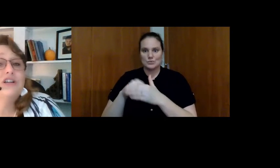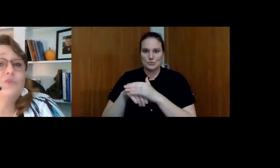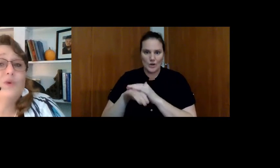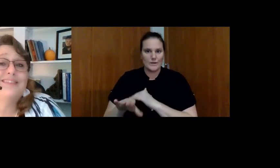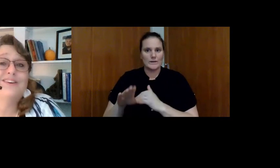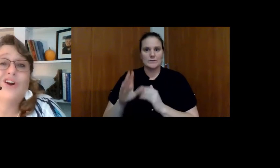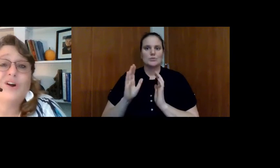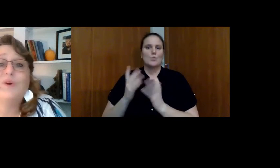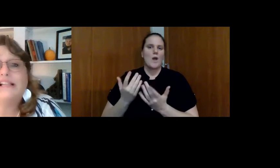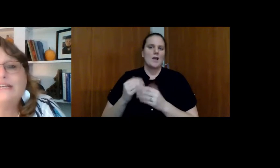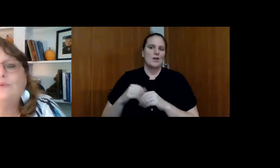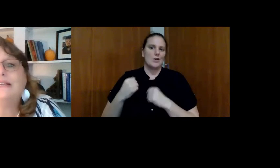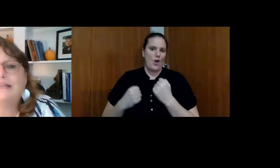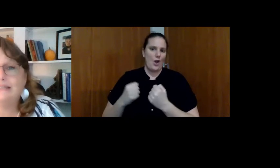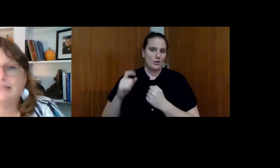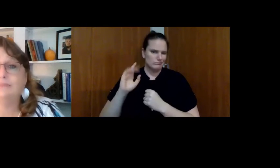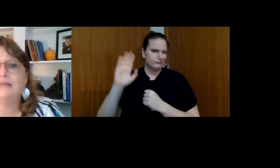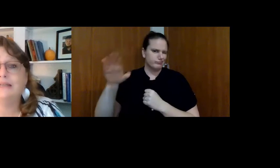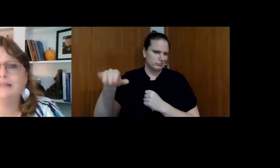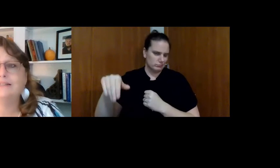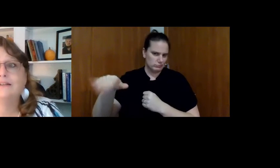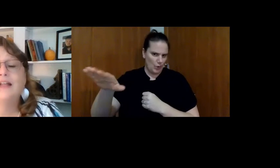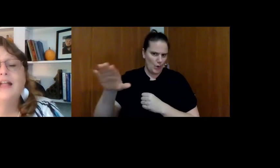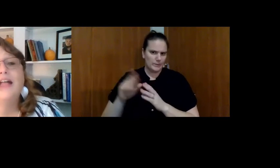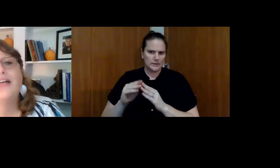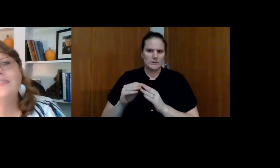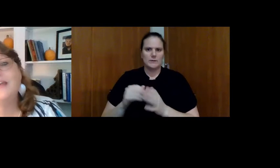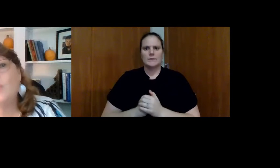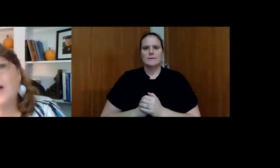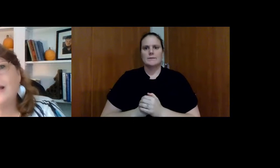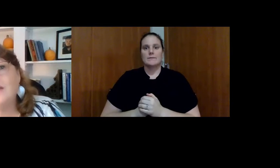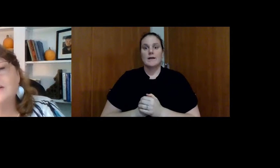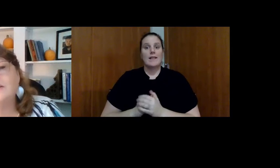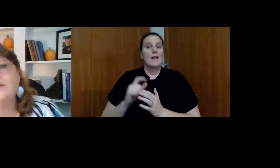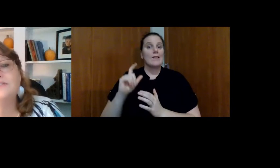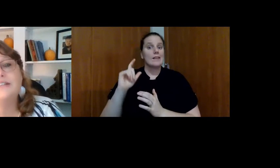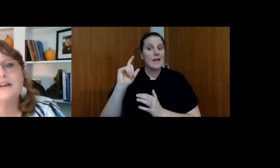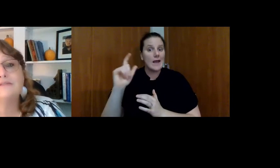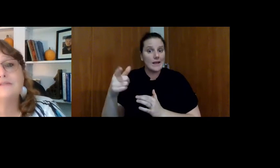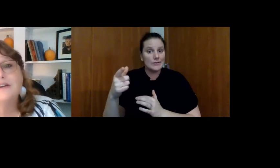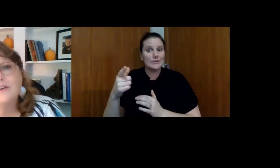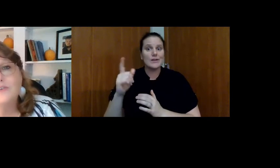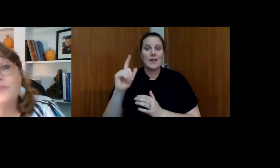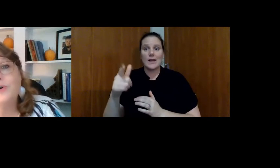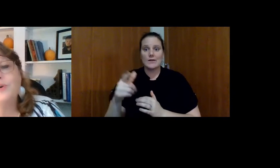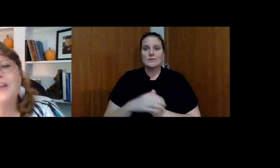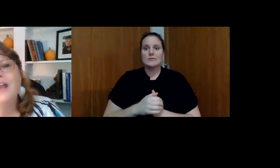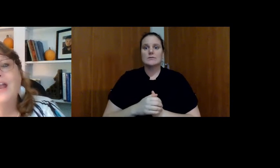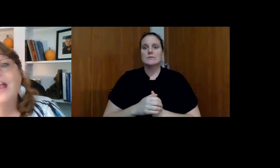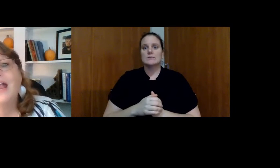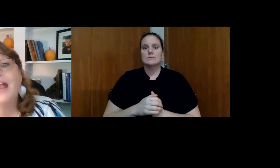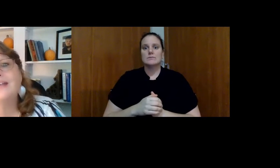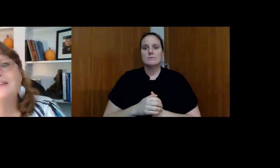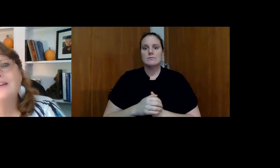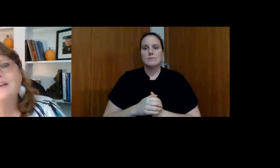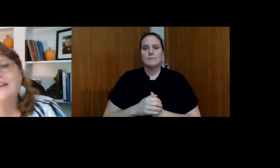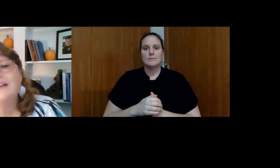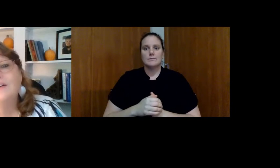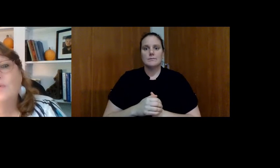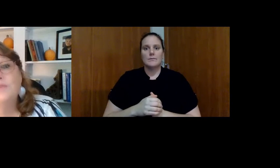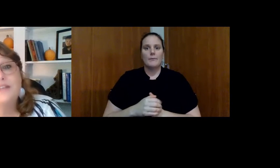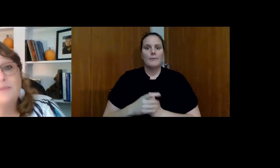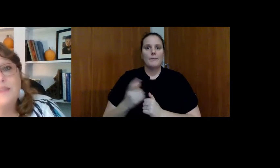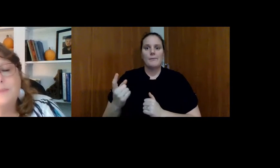anymore. She could wait in the car while he went into the meetings. And then a while longer goes down, goes forward. And